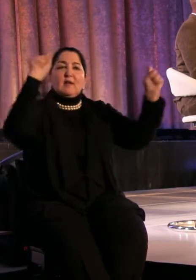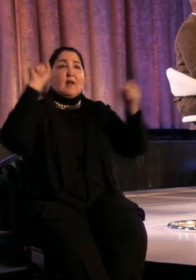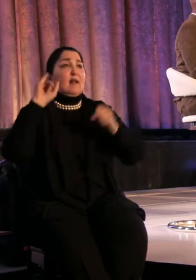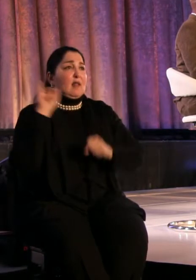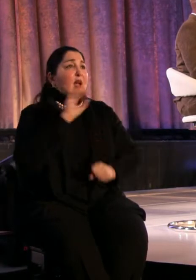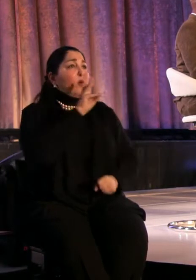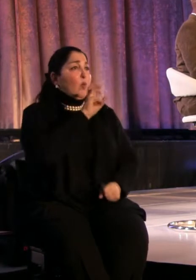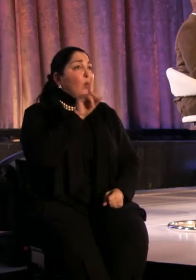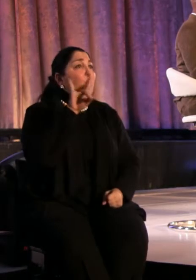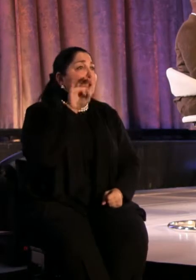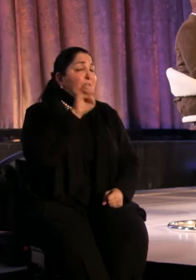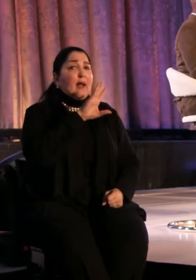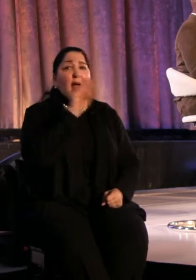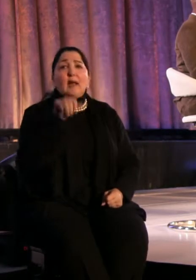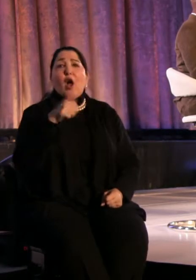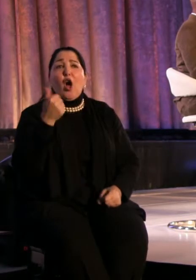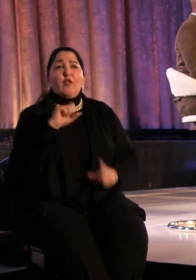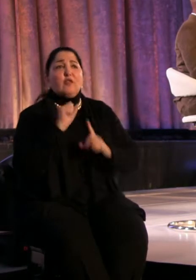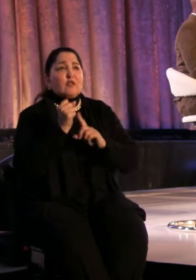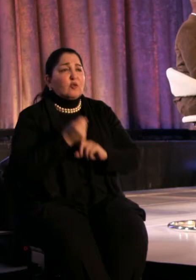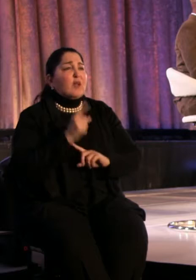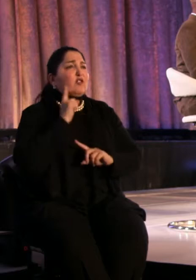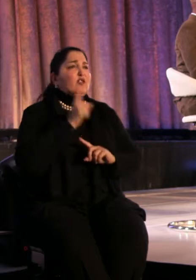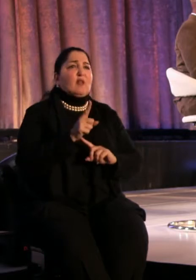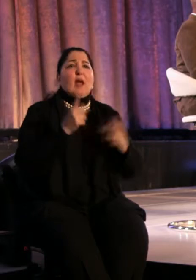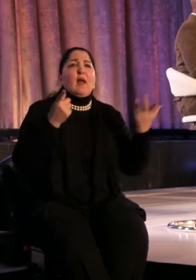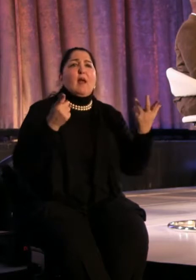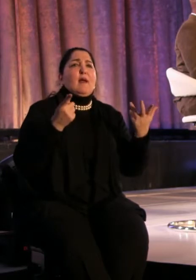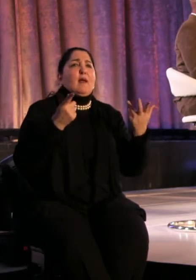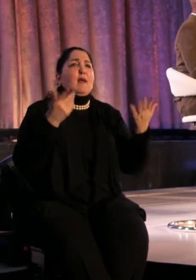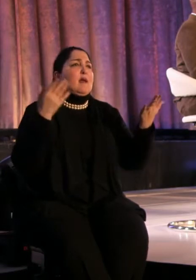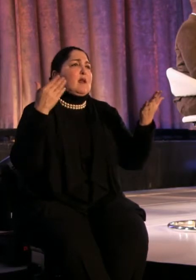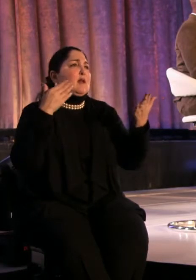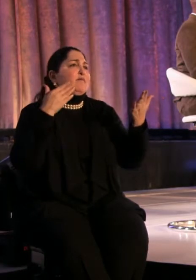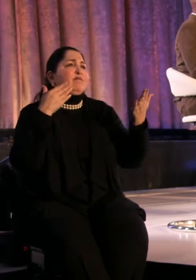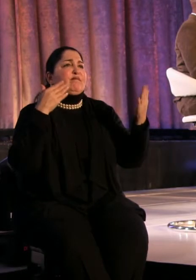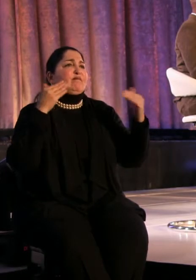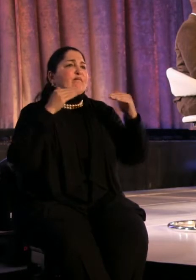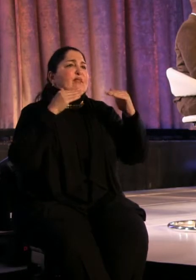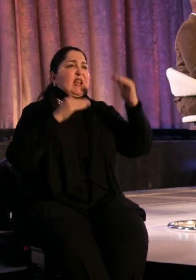that had to do with specific situations or specific injustices or specific events.